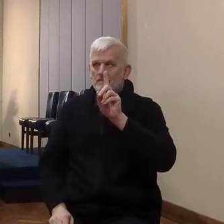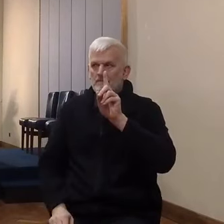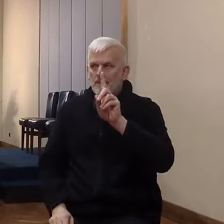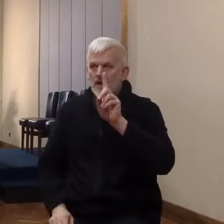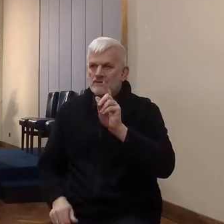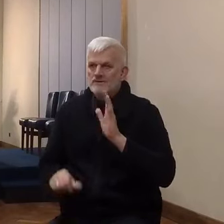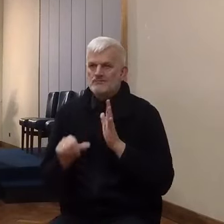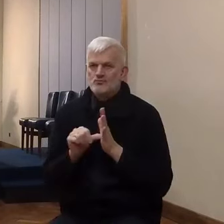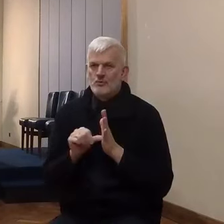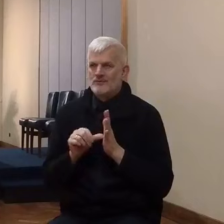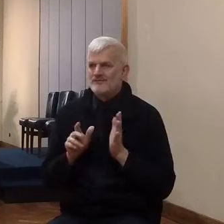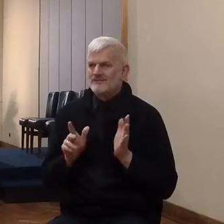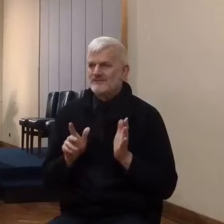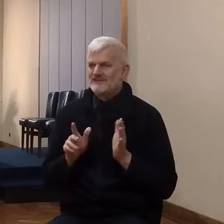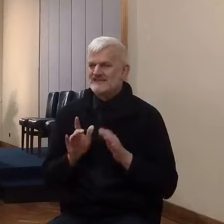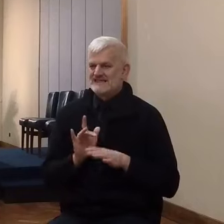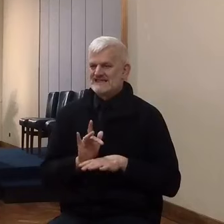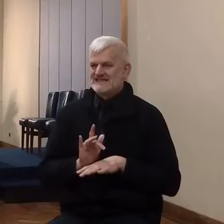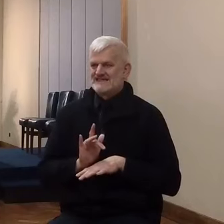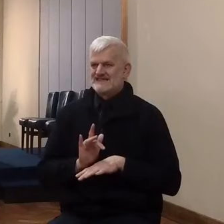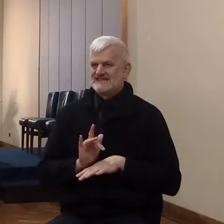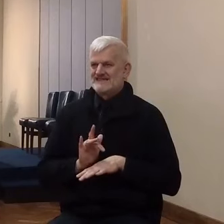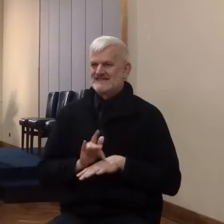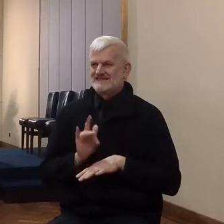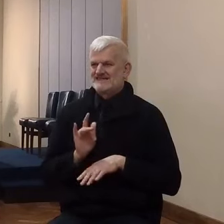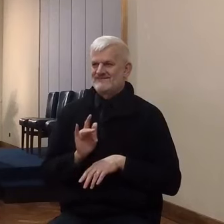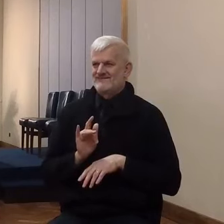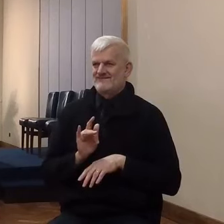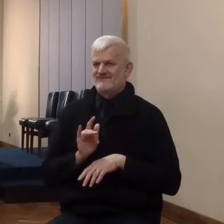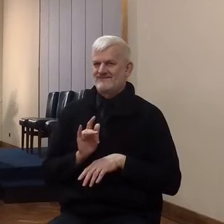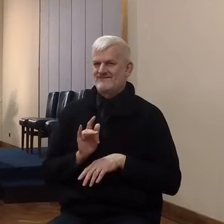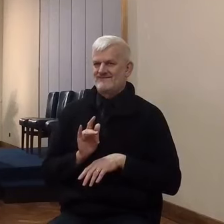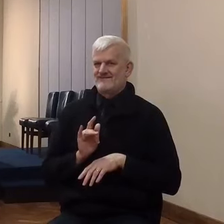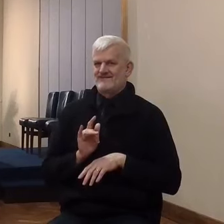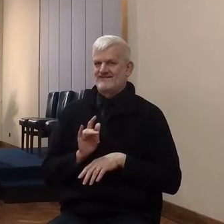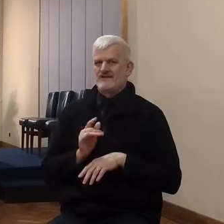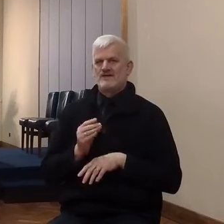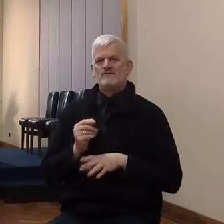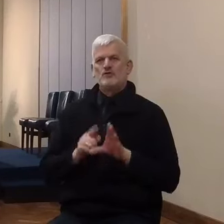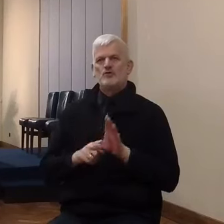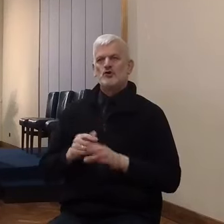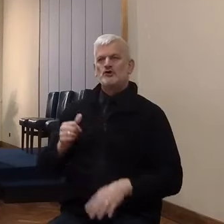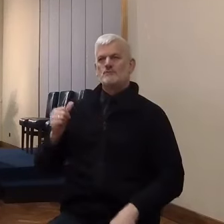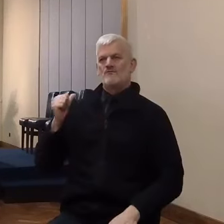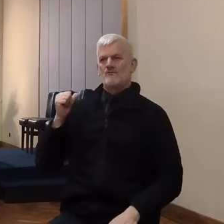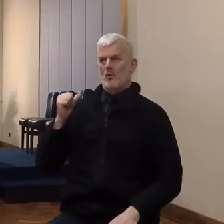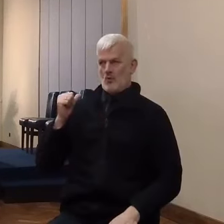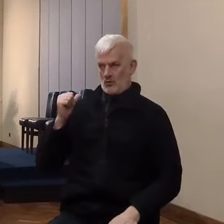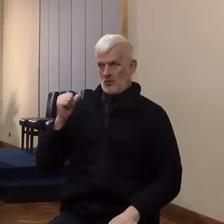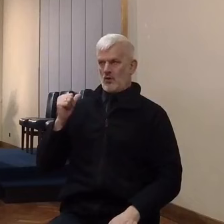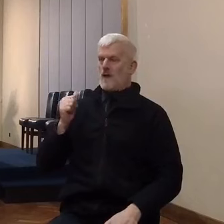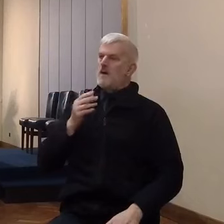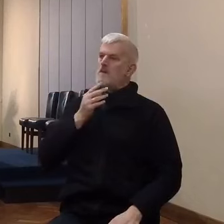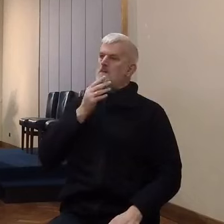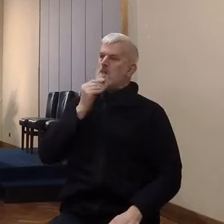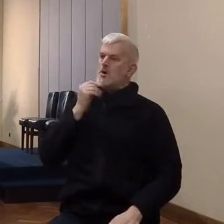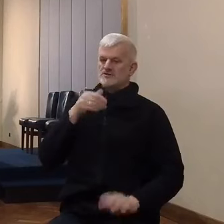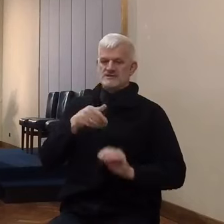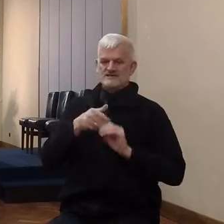Joshua himself had been one of the 12 spies who were sent by Moses to spy out the